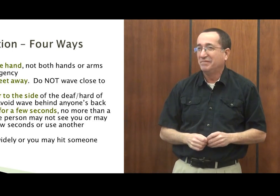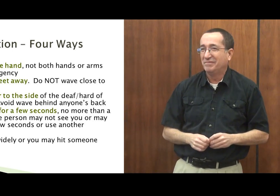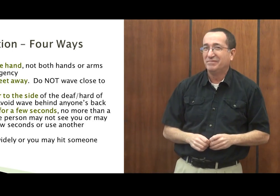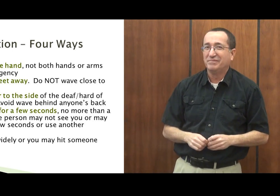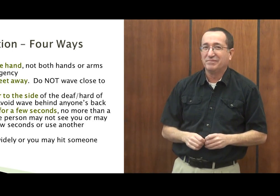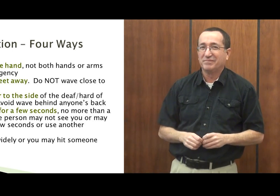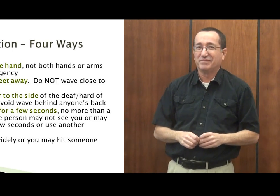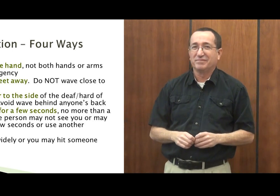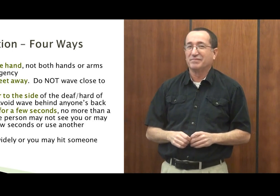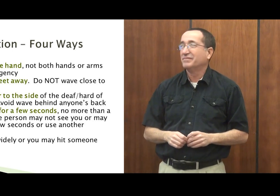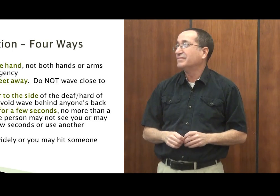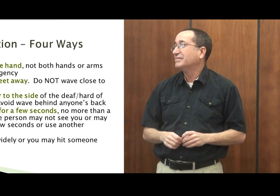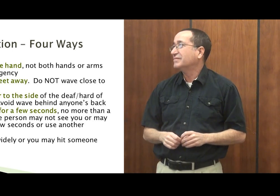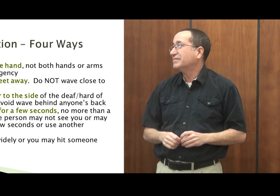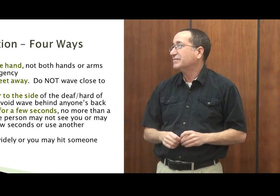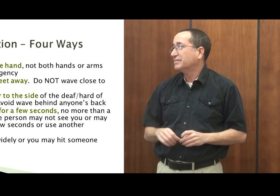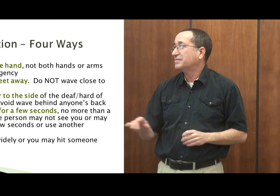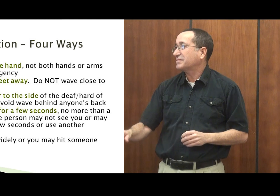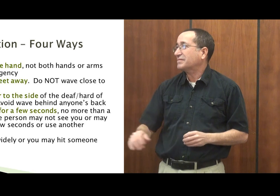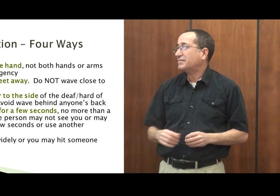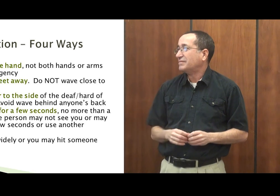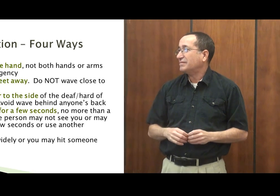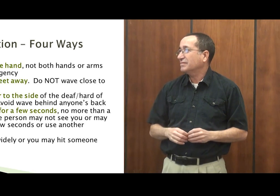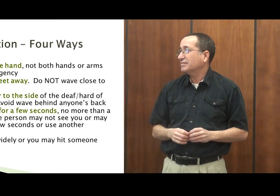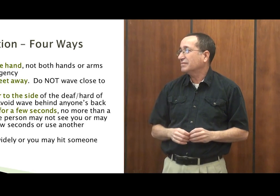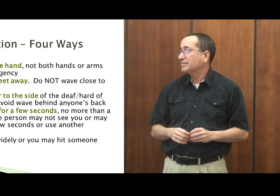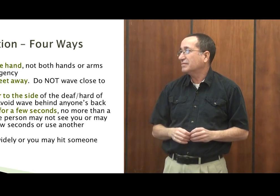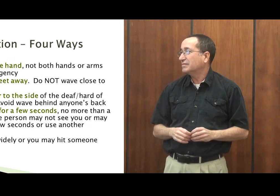waves just short in front of you. It's just a visual attention getter.